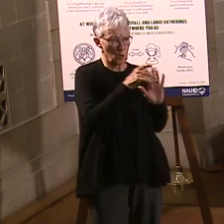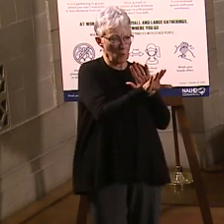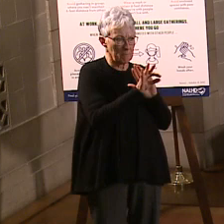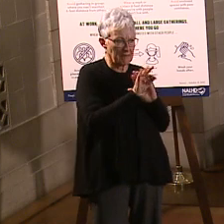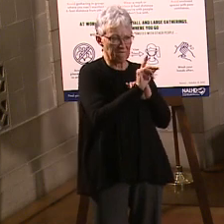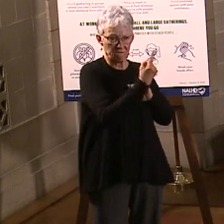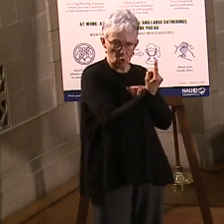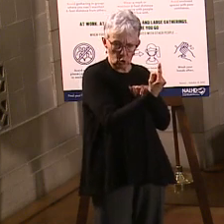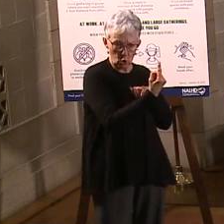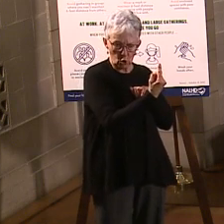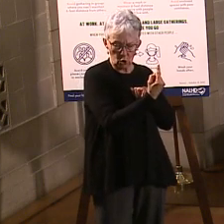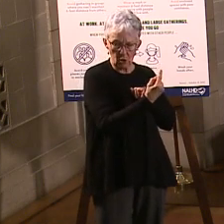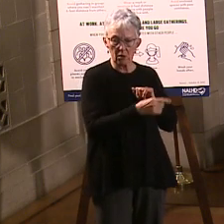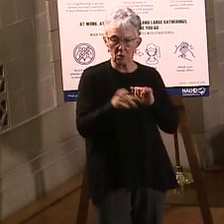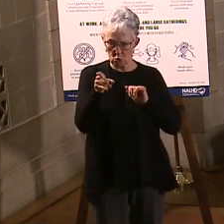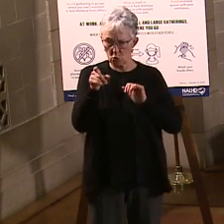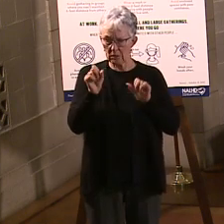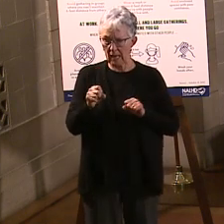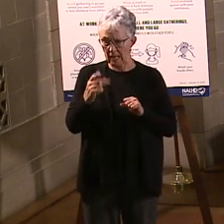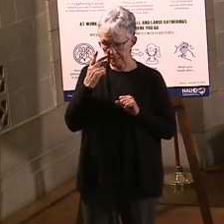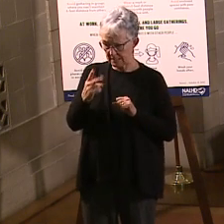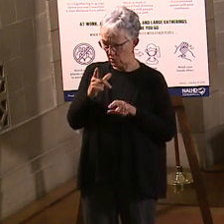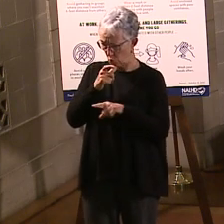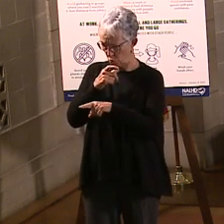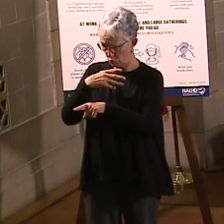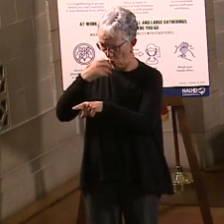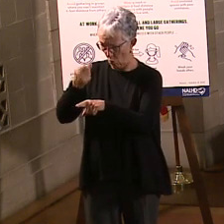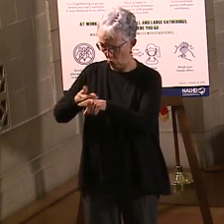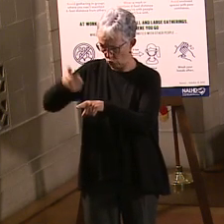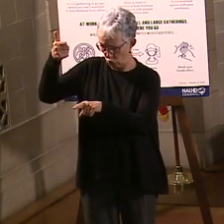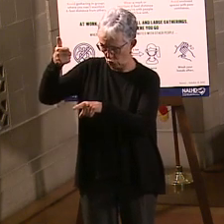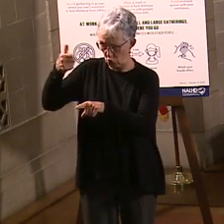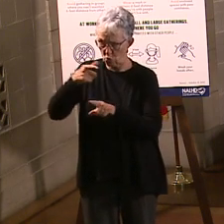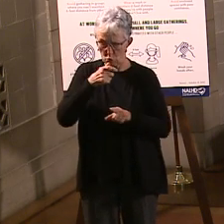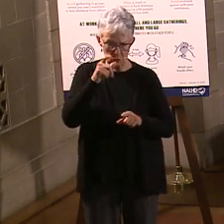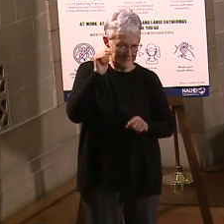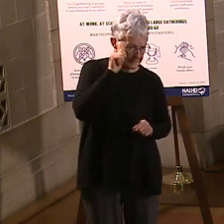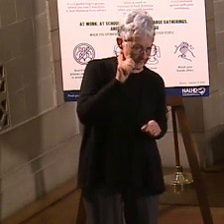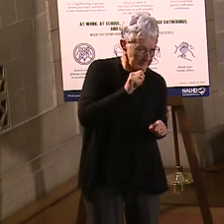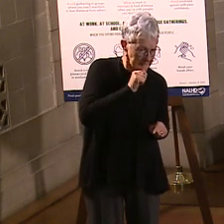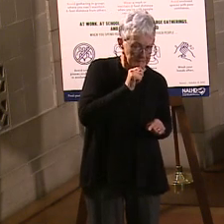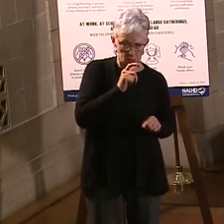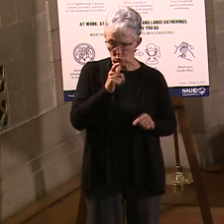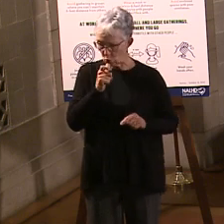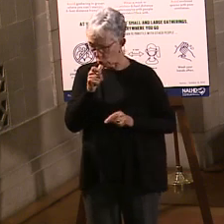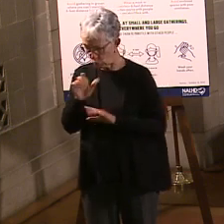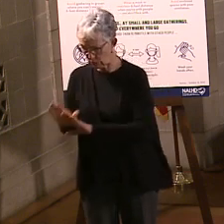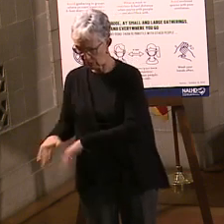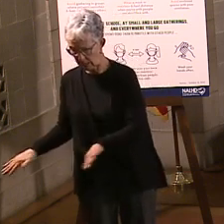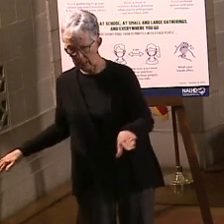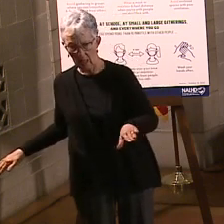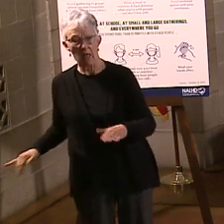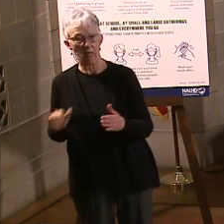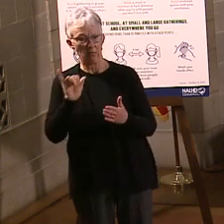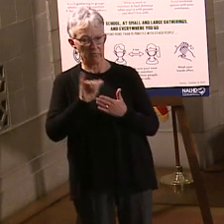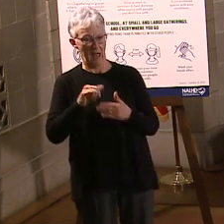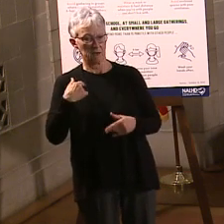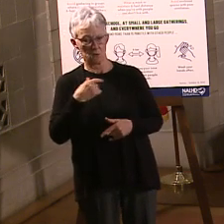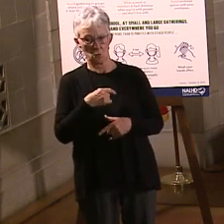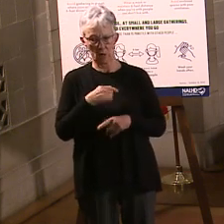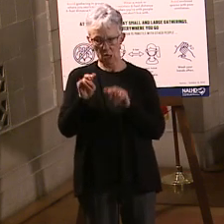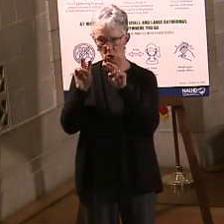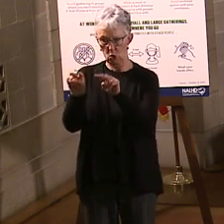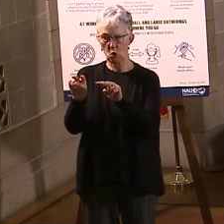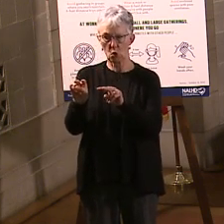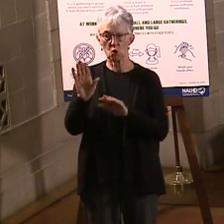when you're in that pool, you can see who's elderly. You can see who's middle-aged. You can see the teenagers. You can see the kids. And so that's what we're looking at. So